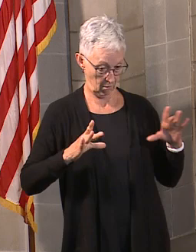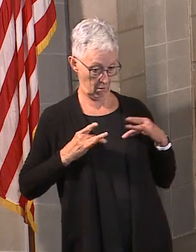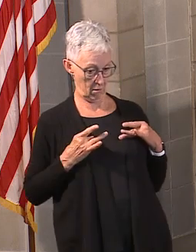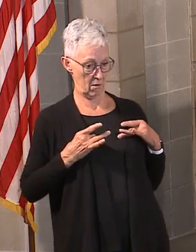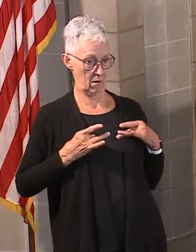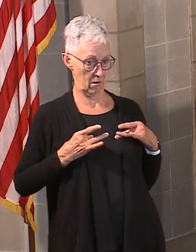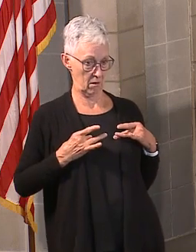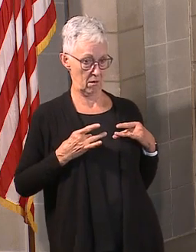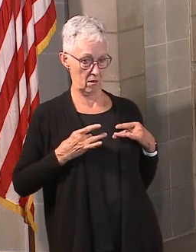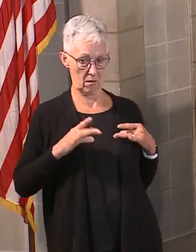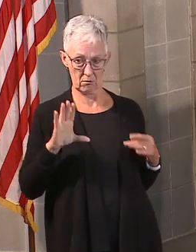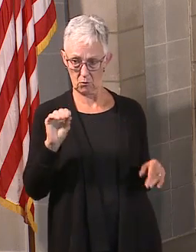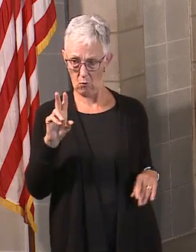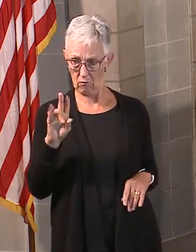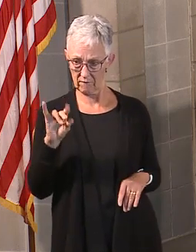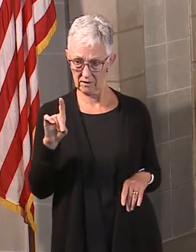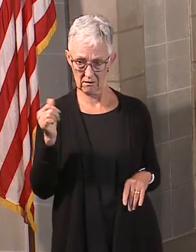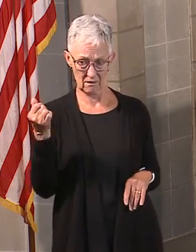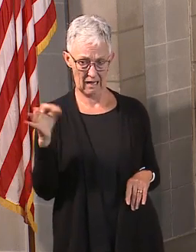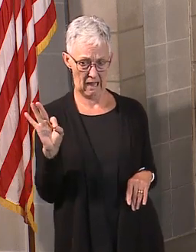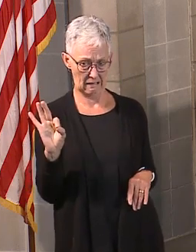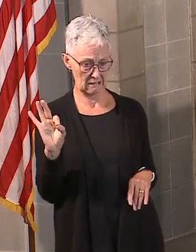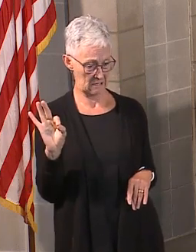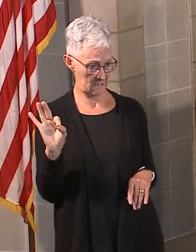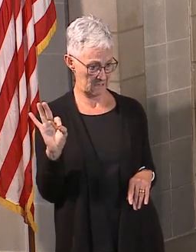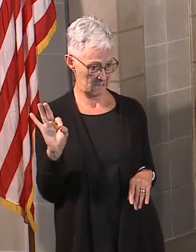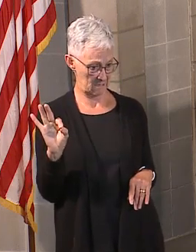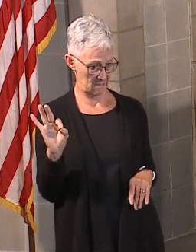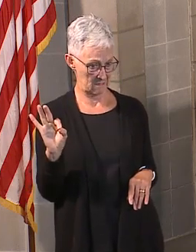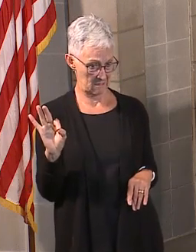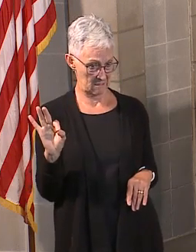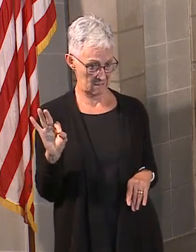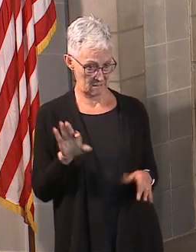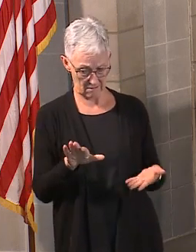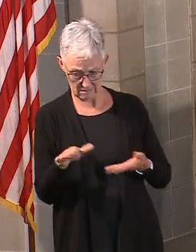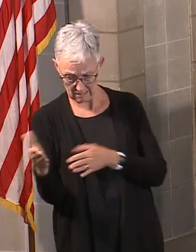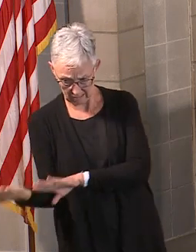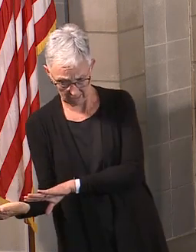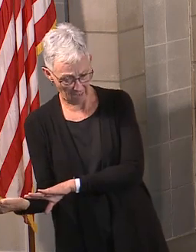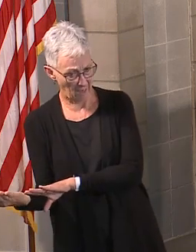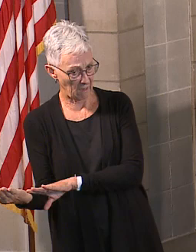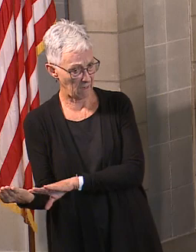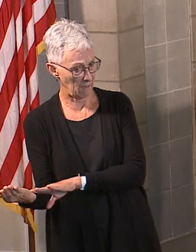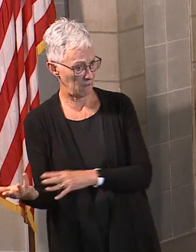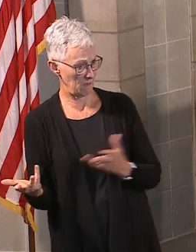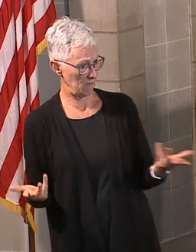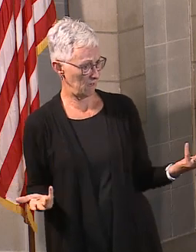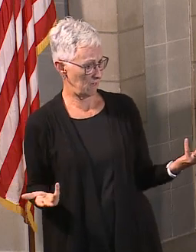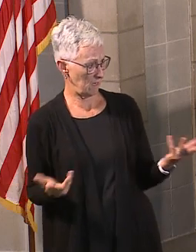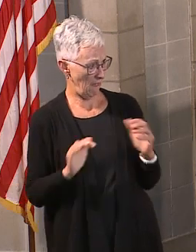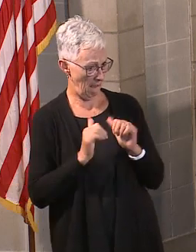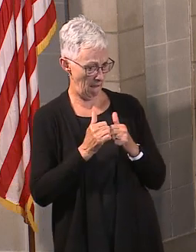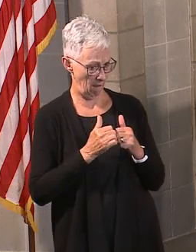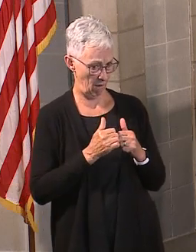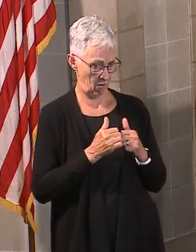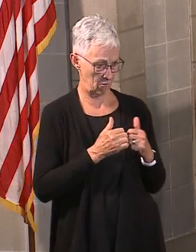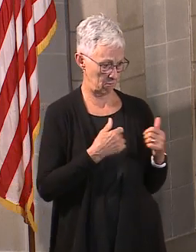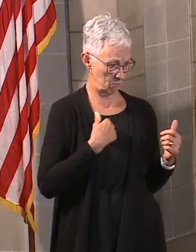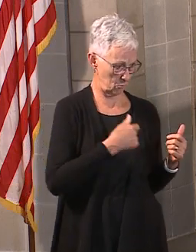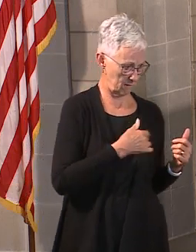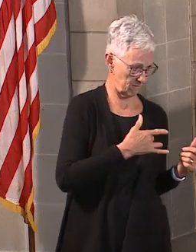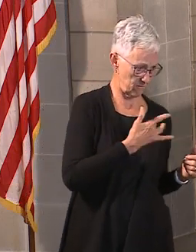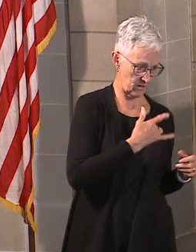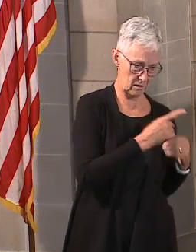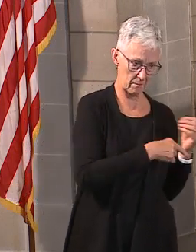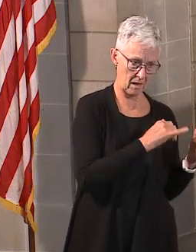early data shows that kids are a lot less susceptible to this. So, again, this is about managing the risks to be able